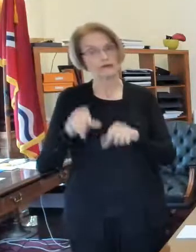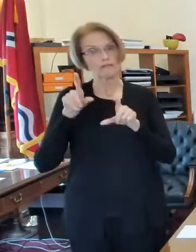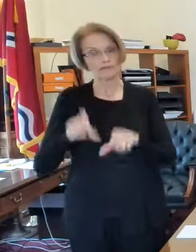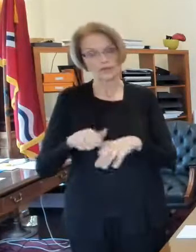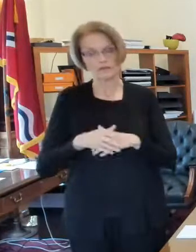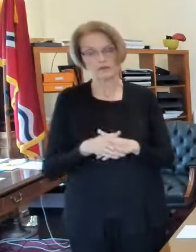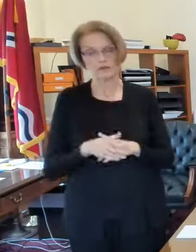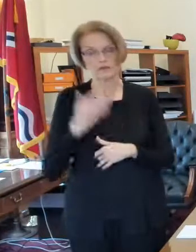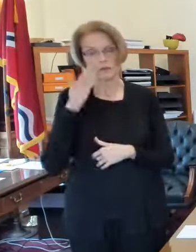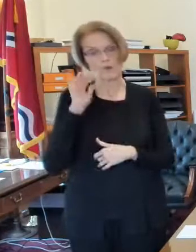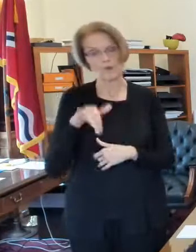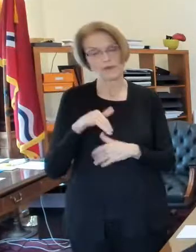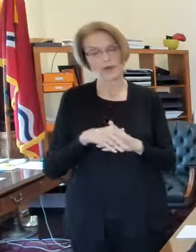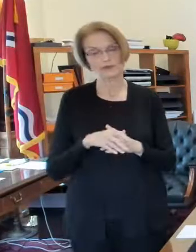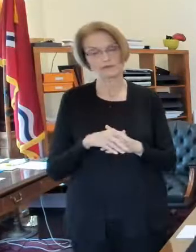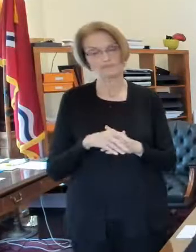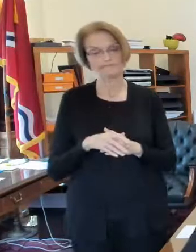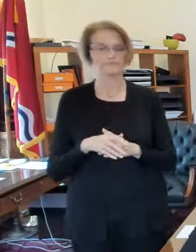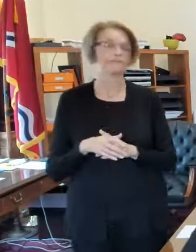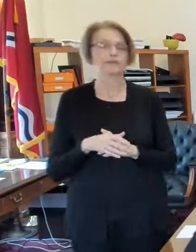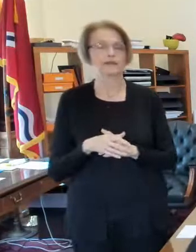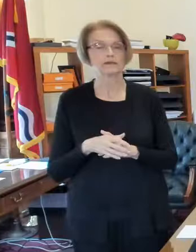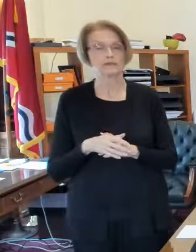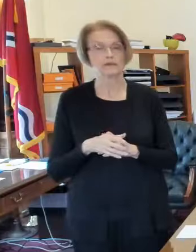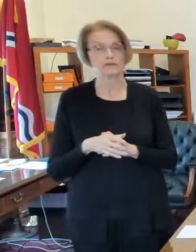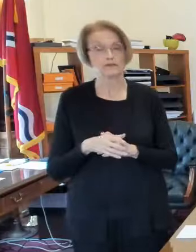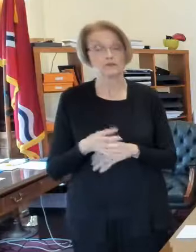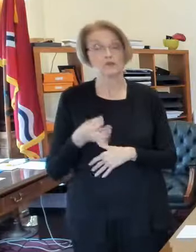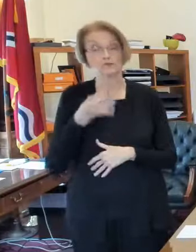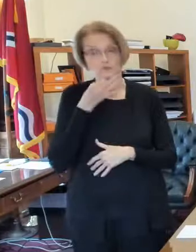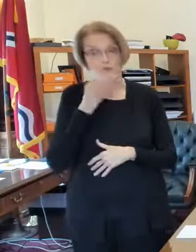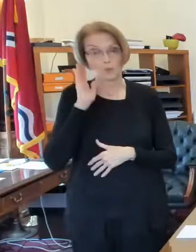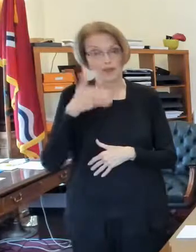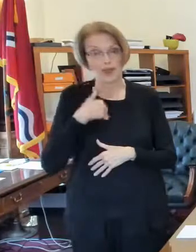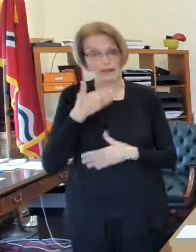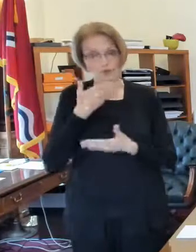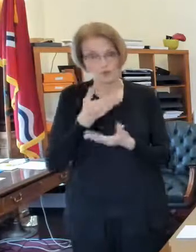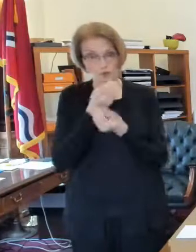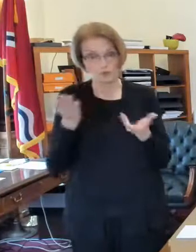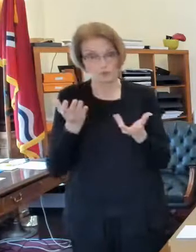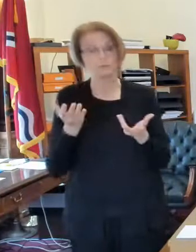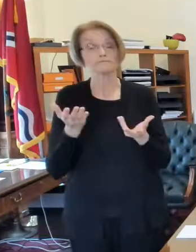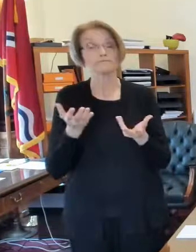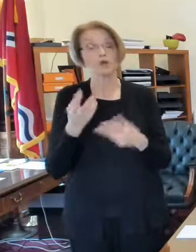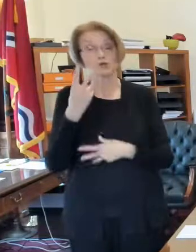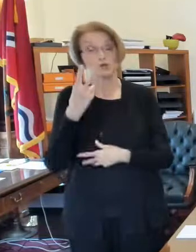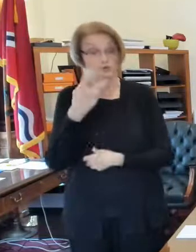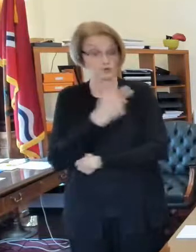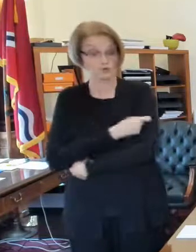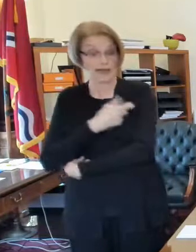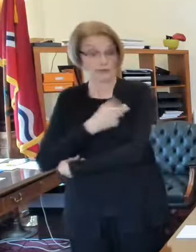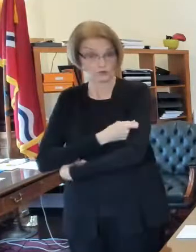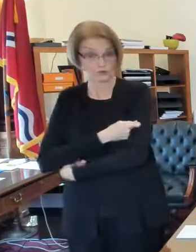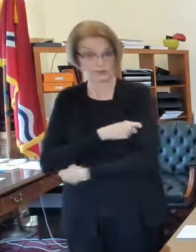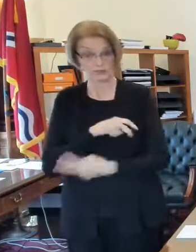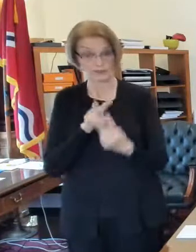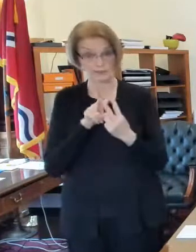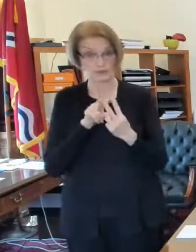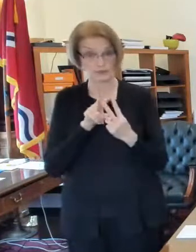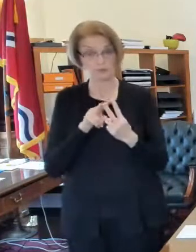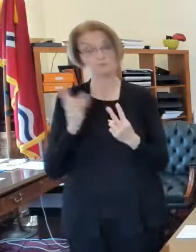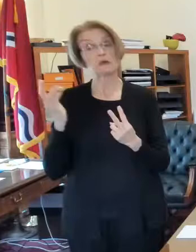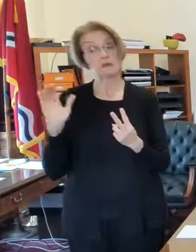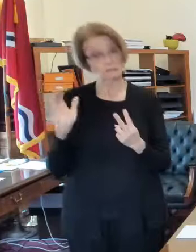some what we think is going to be some good news two vaccines that appear like they